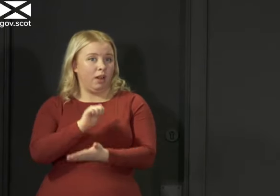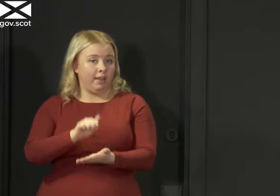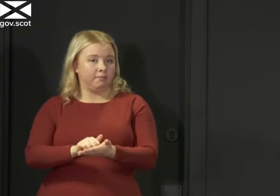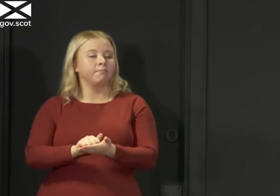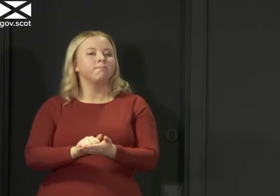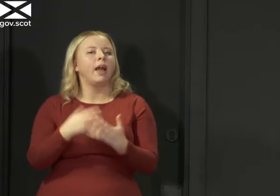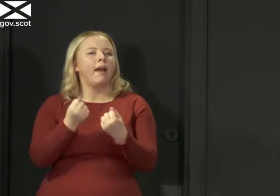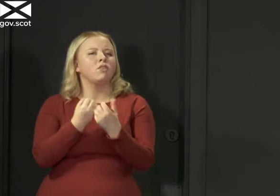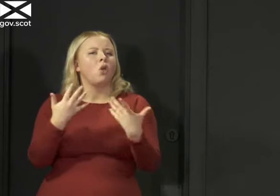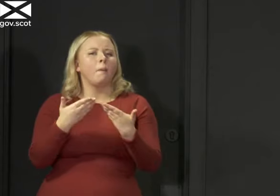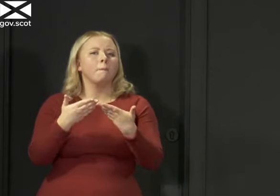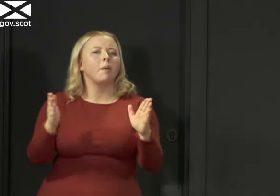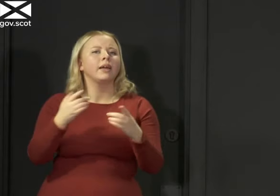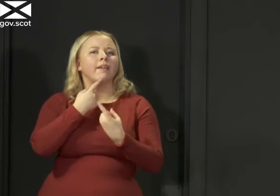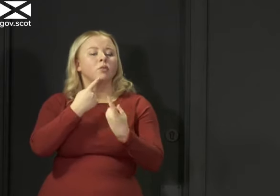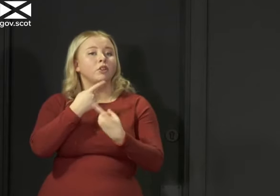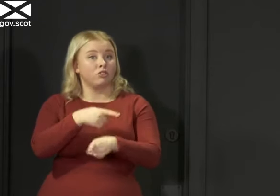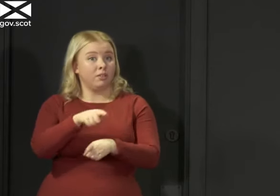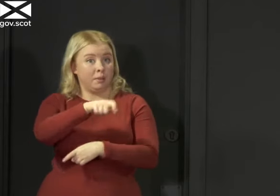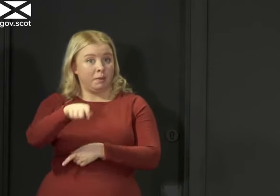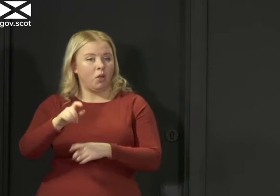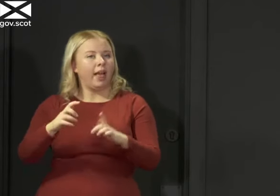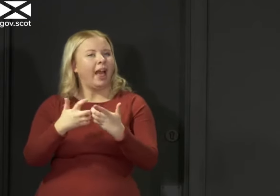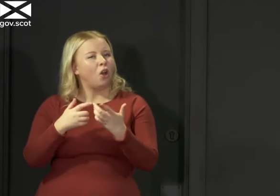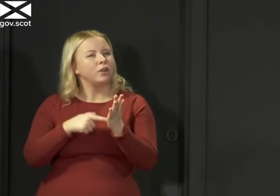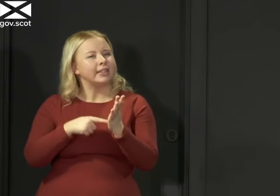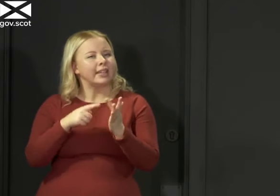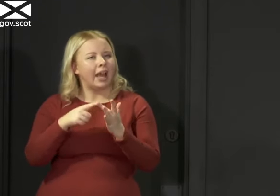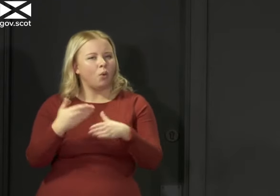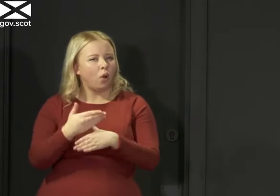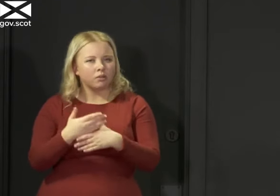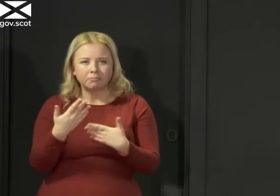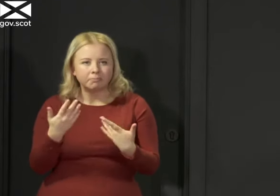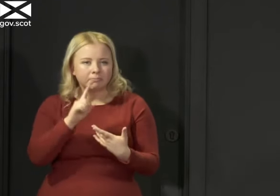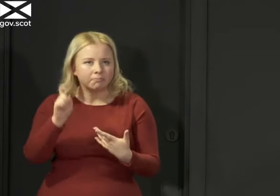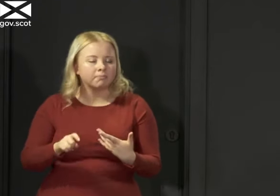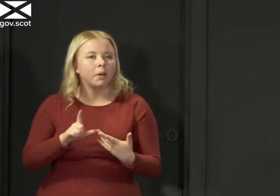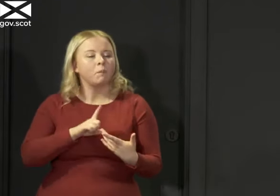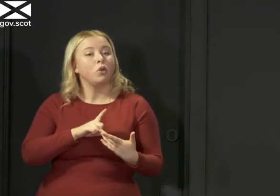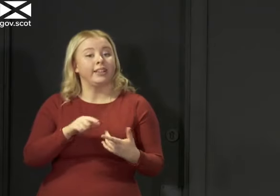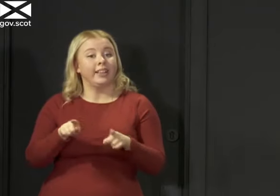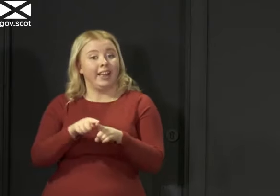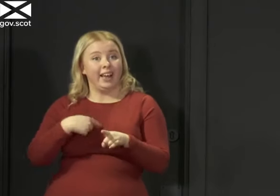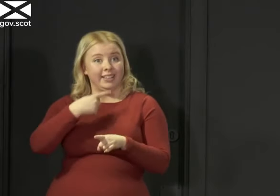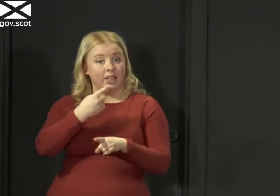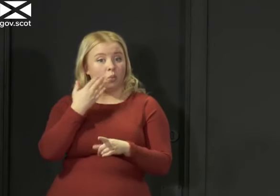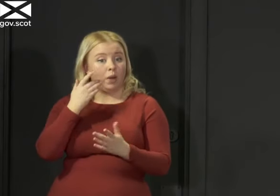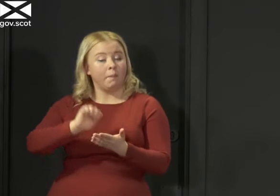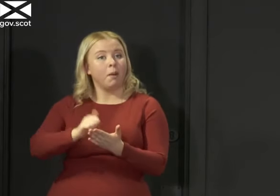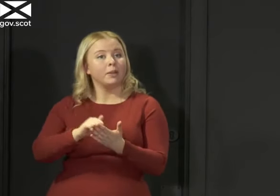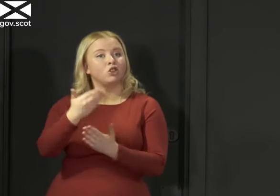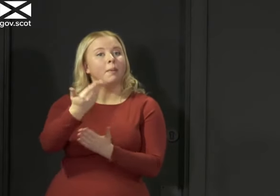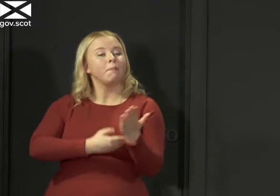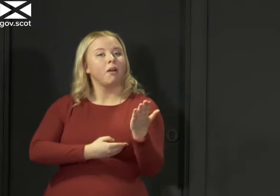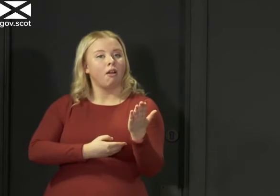lots of public information for the public about how TTI works. because, as I said when we published the paper on it a couple of